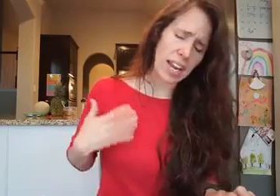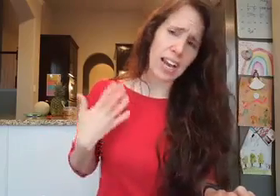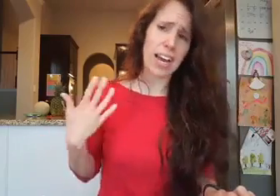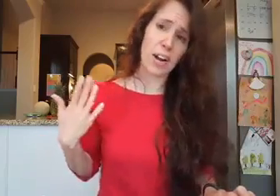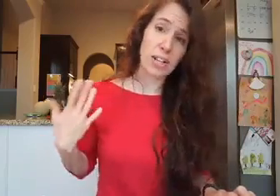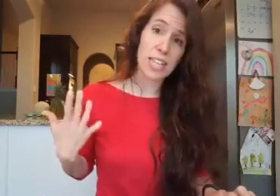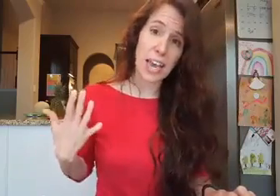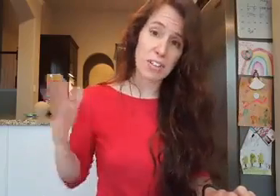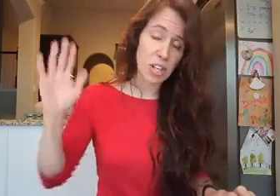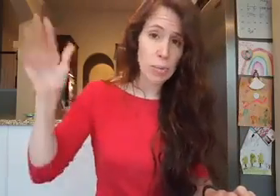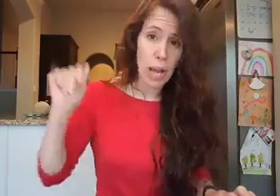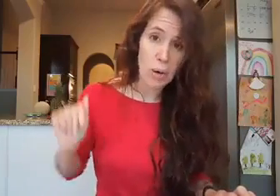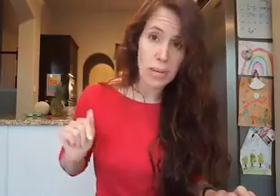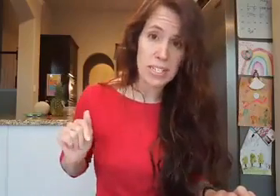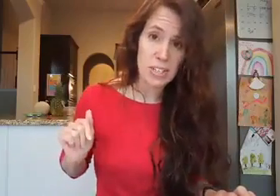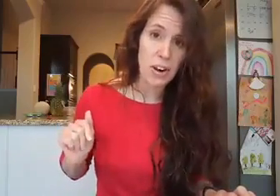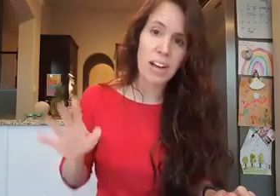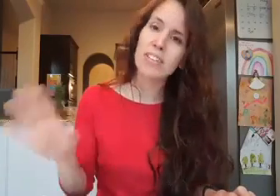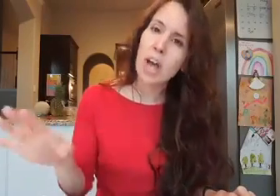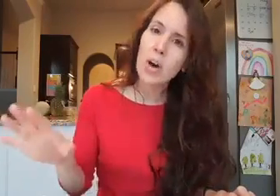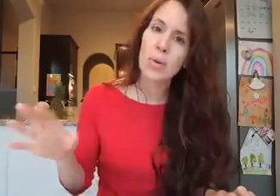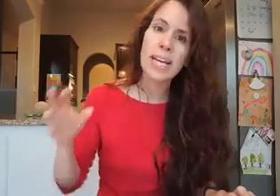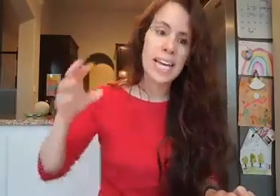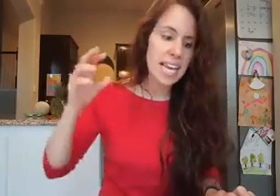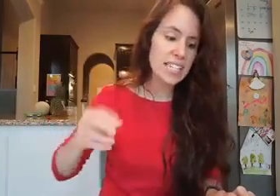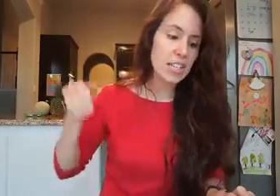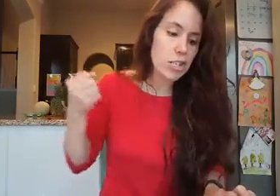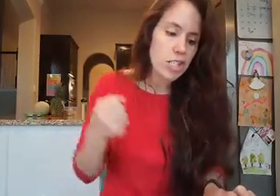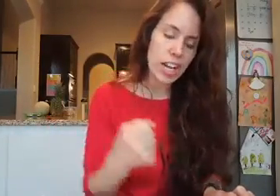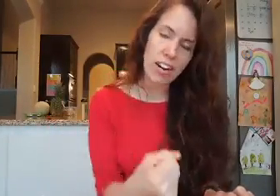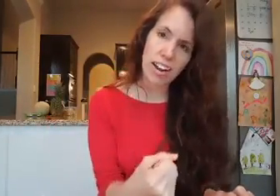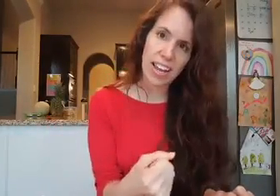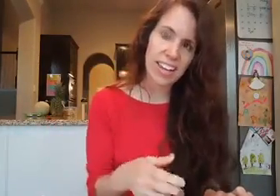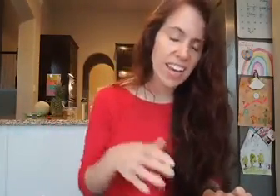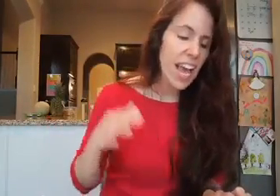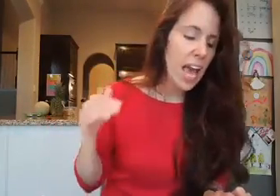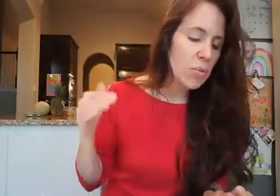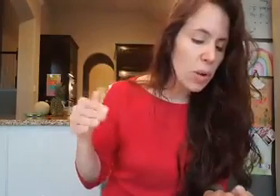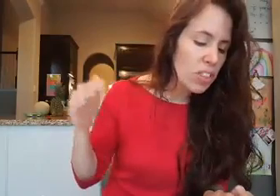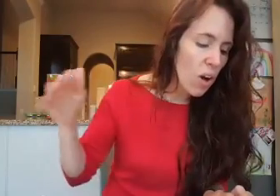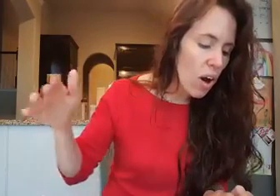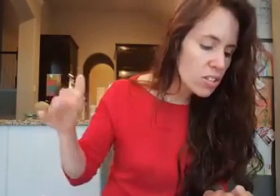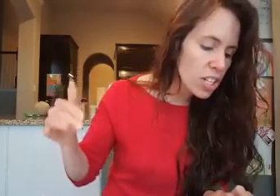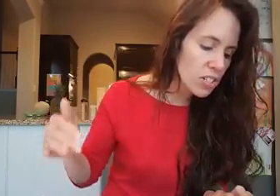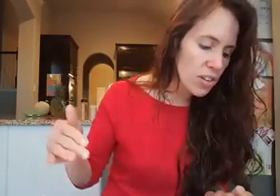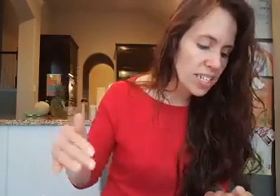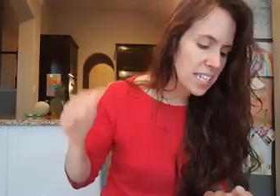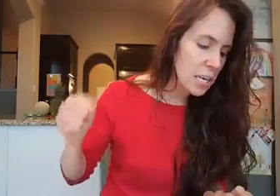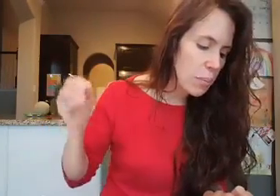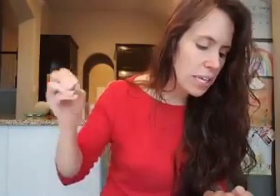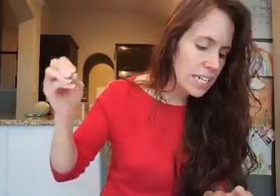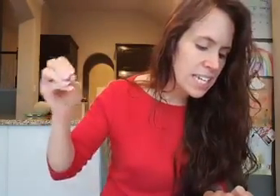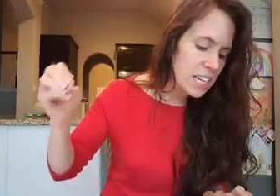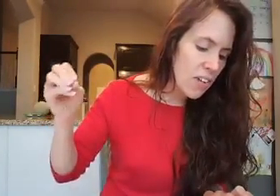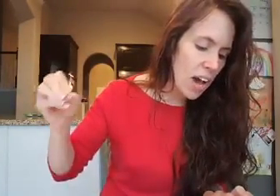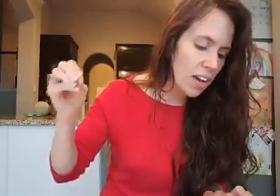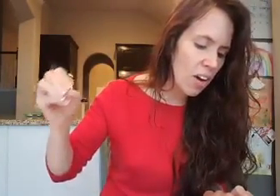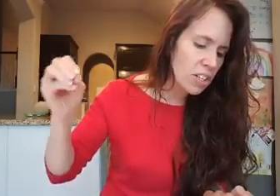I got it all together. So I'm going to help my sister out. No, it's a sharing. And with all gentleness, keeping an attentive eye on